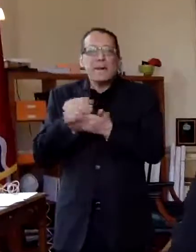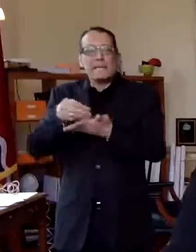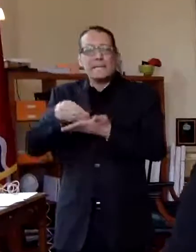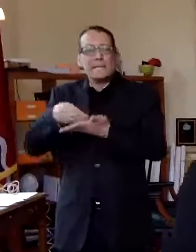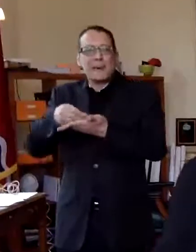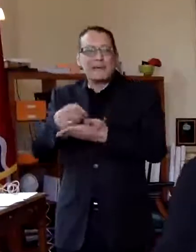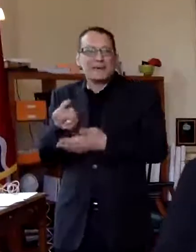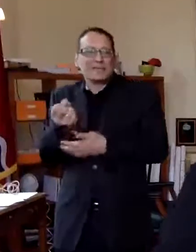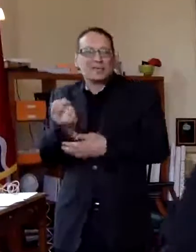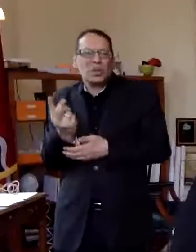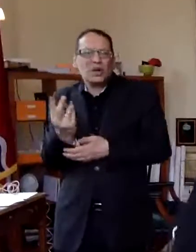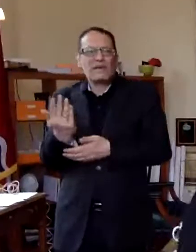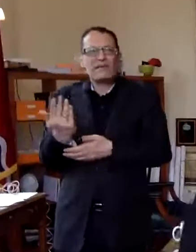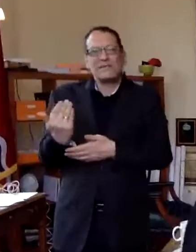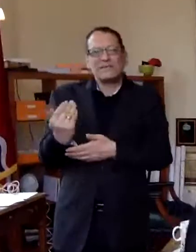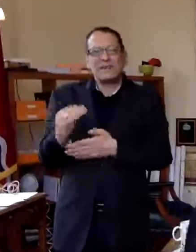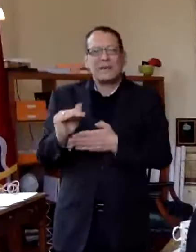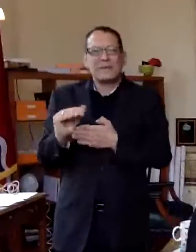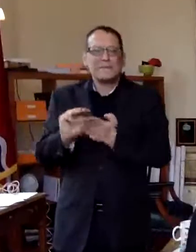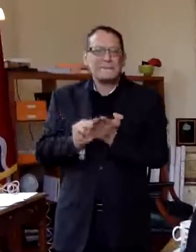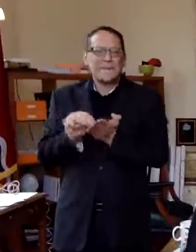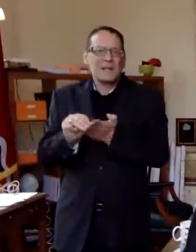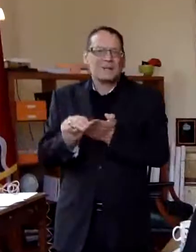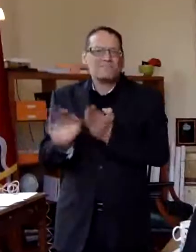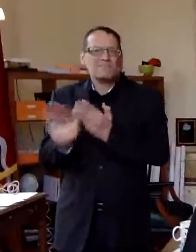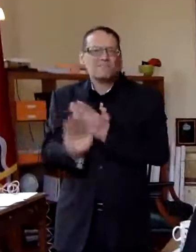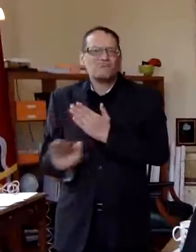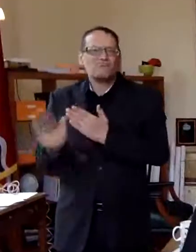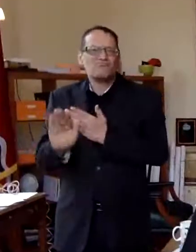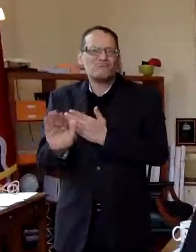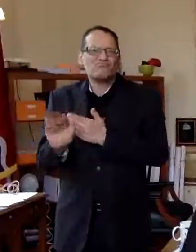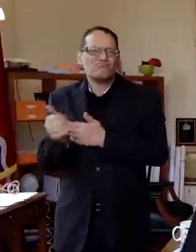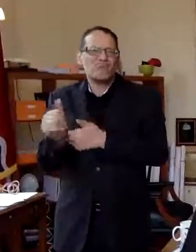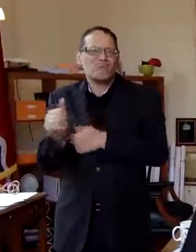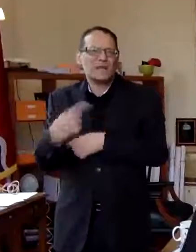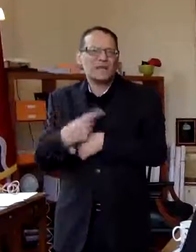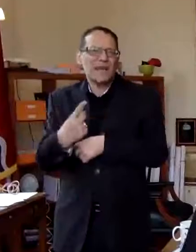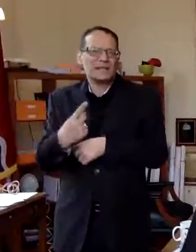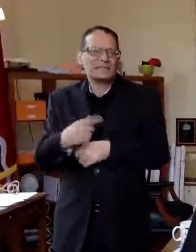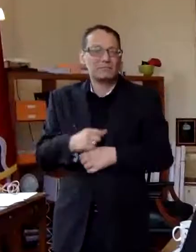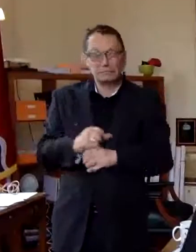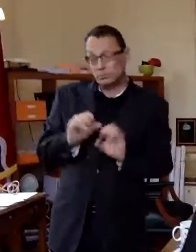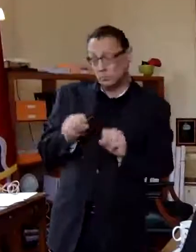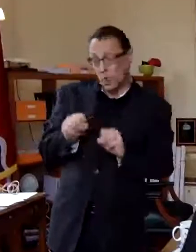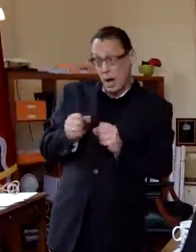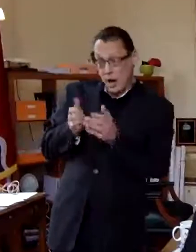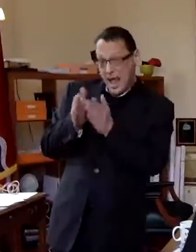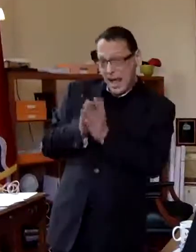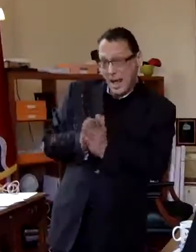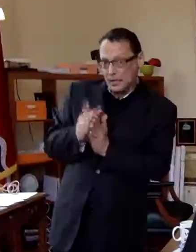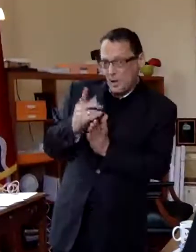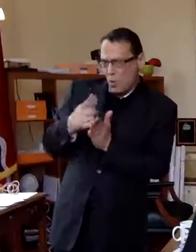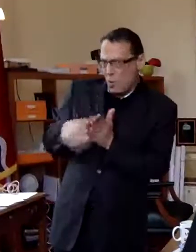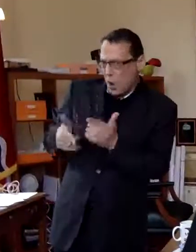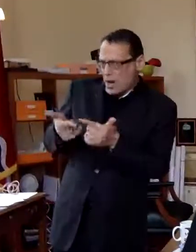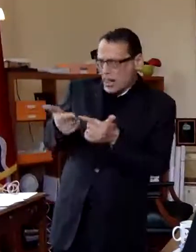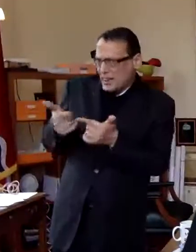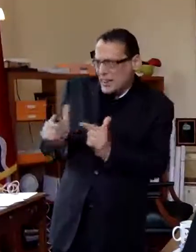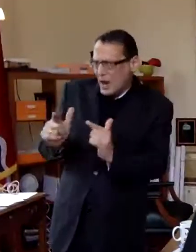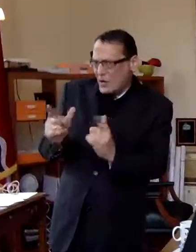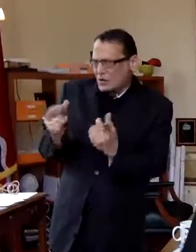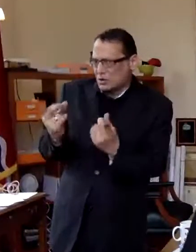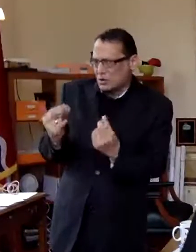12 15 million uh within 10 days or so can we follow up and ask what we are allowed to do with it or what we